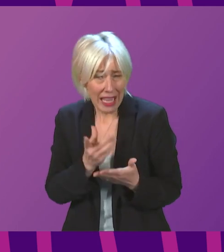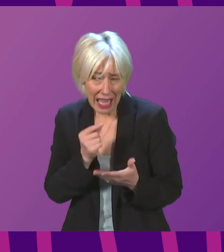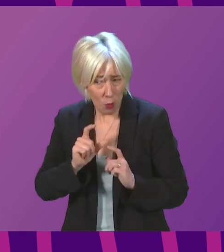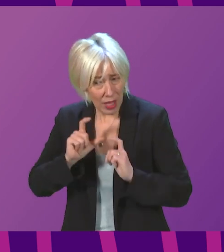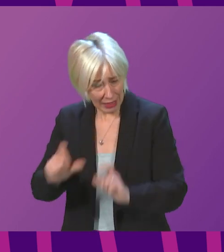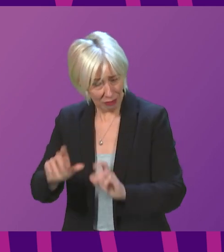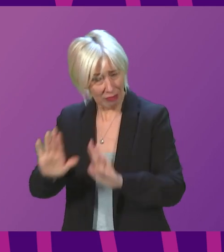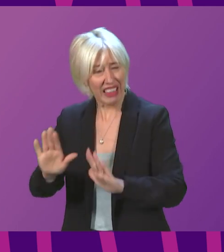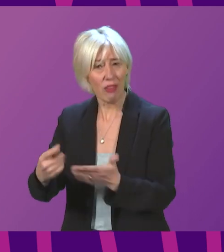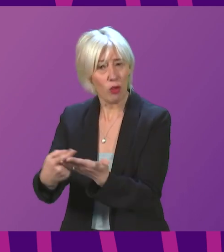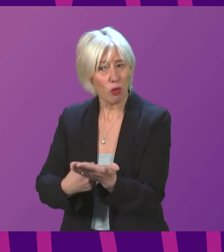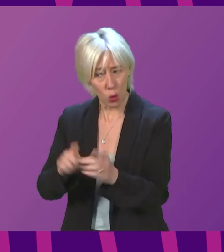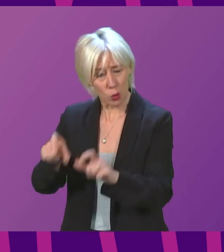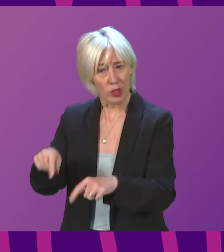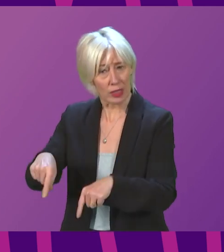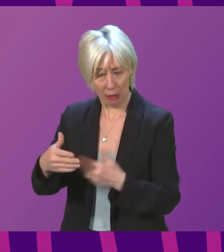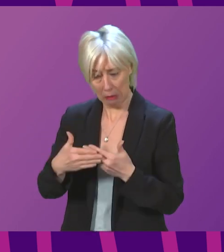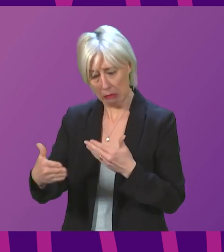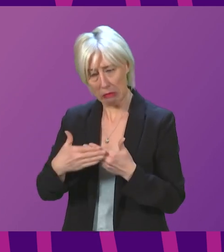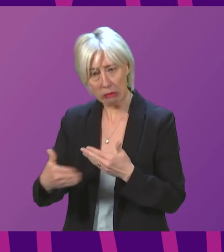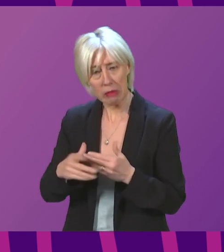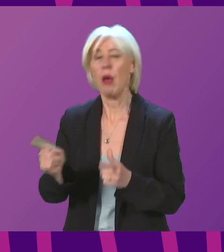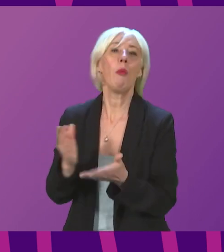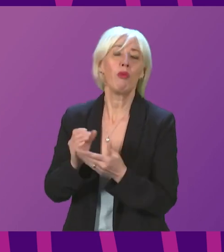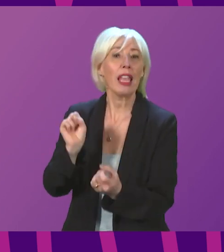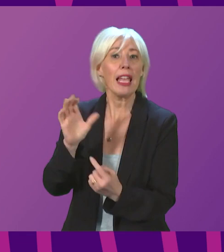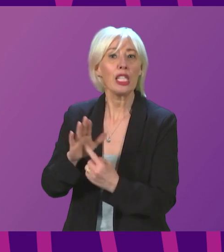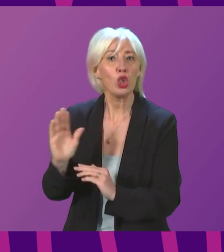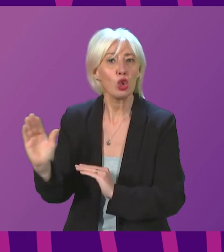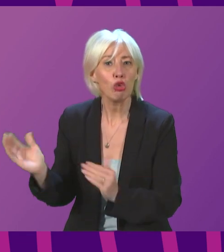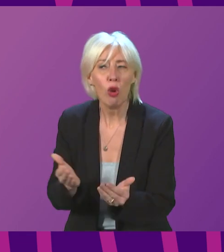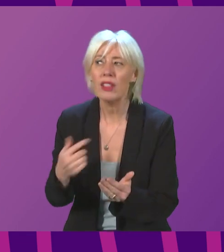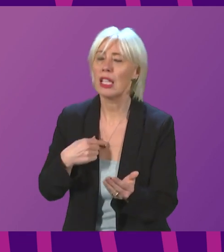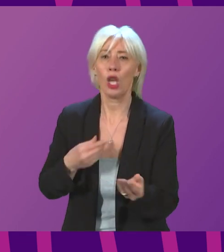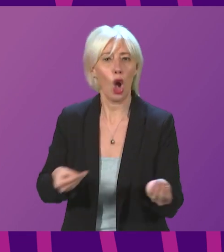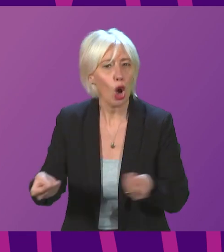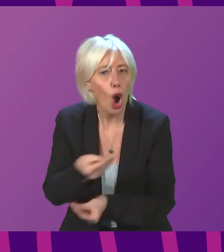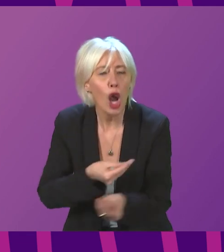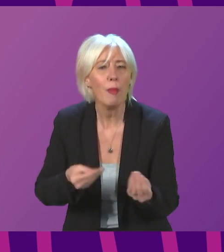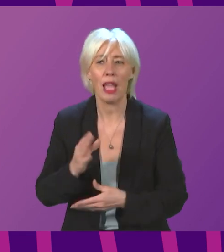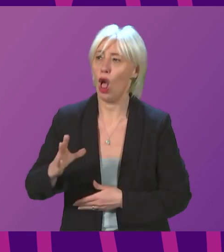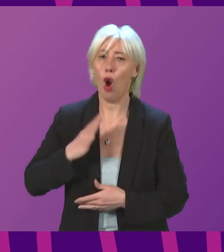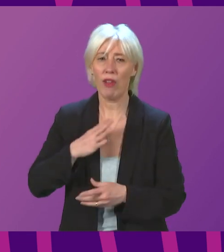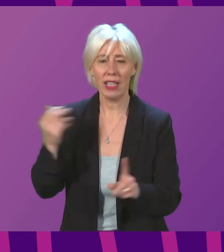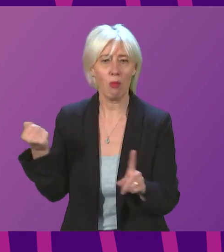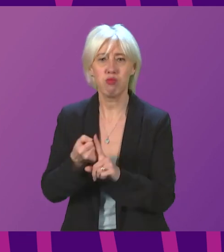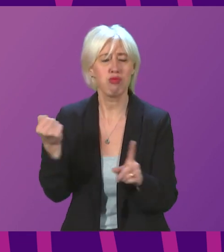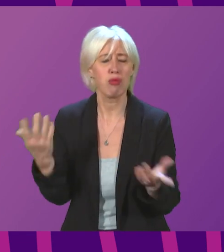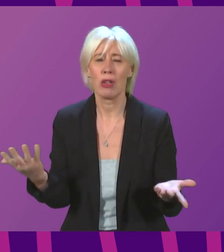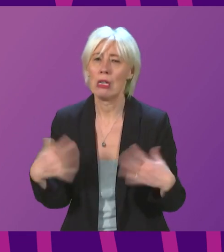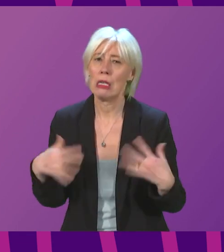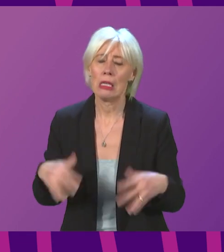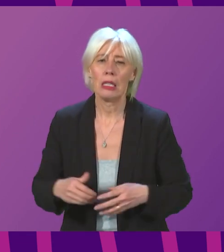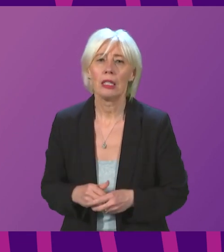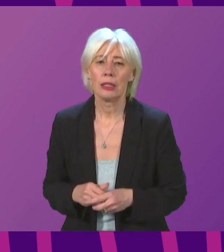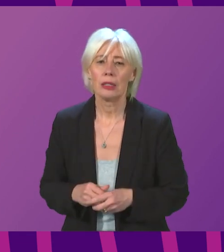rules as they are in the interim period, when the essential services and our economy are already taking a hit? First Minister.